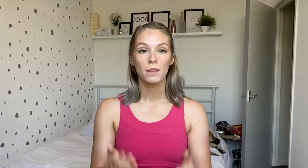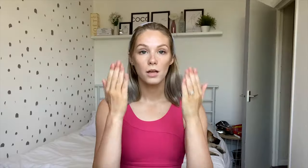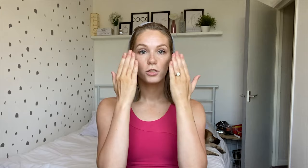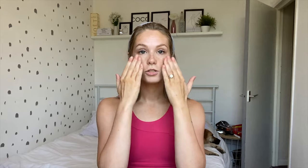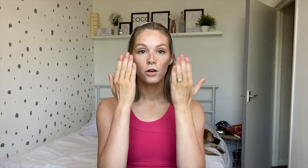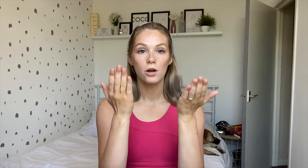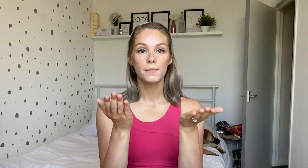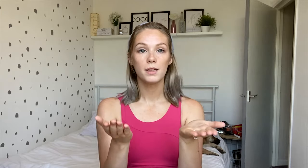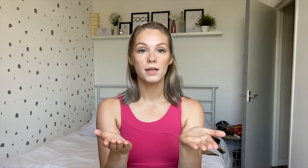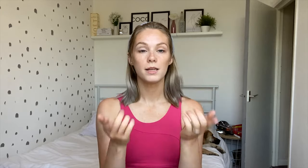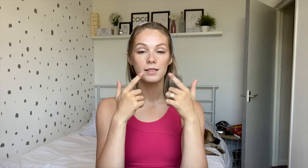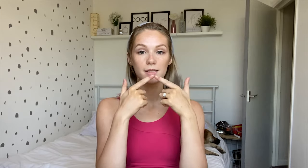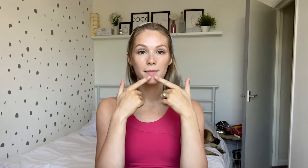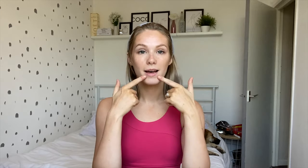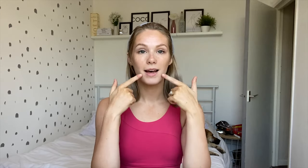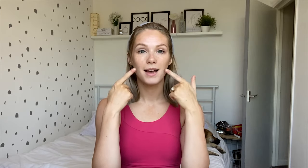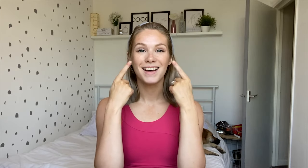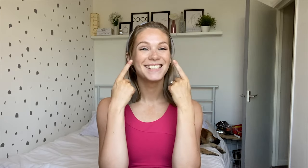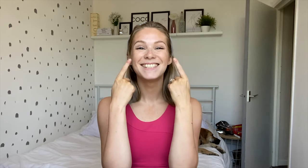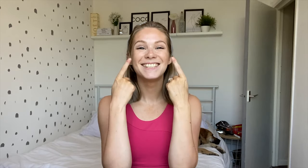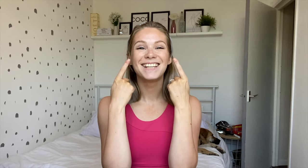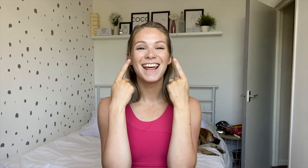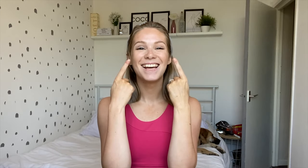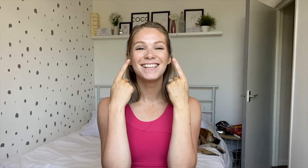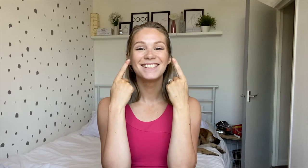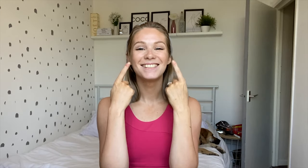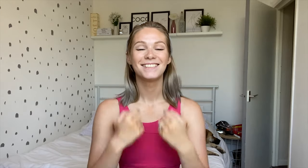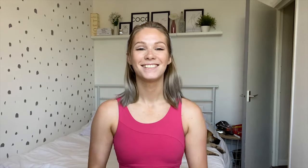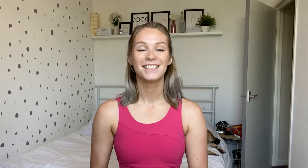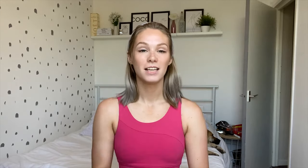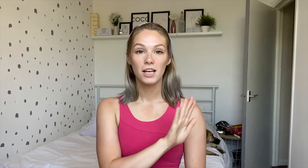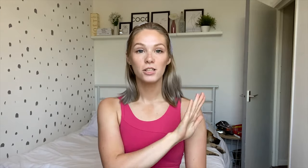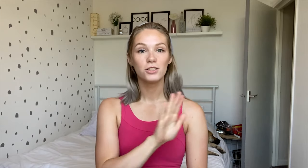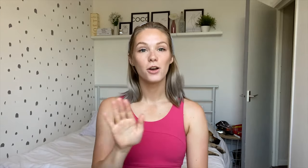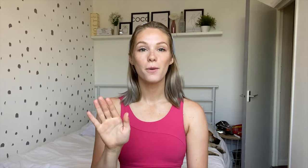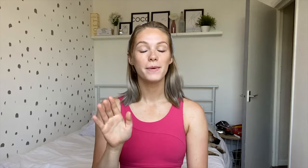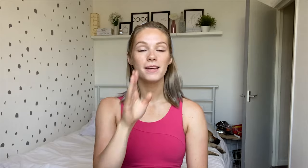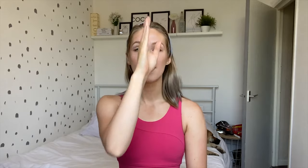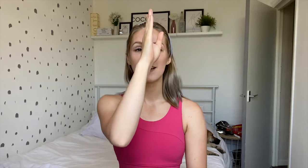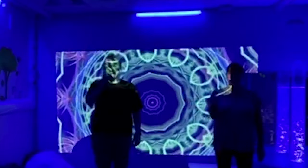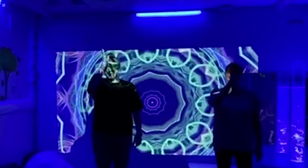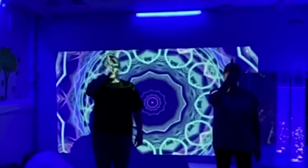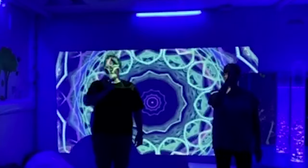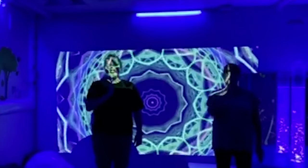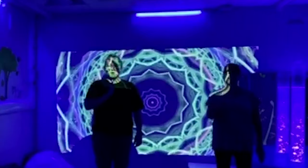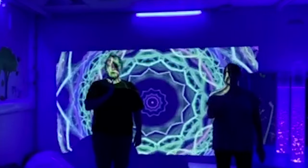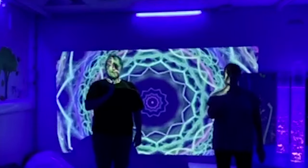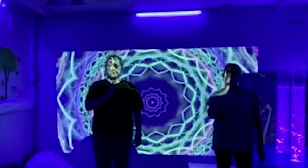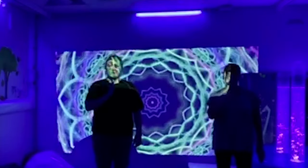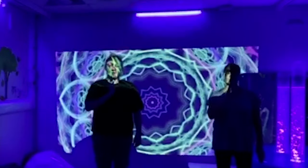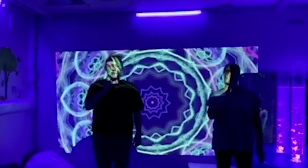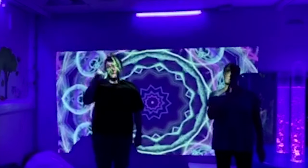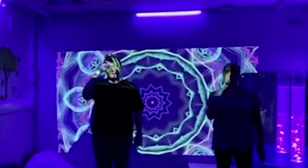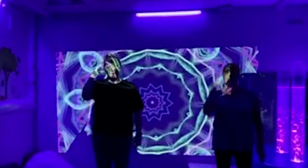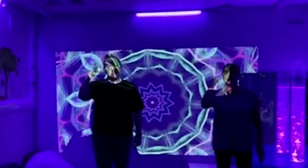Show me a smile then Don't be unhappy